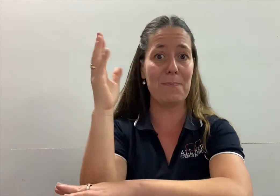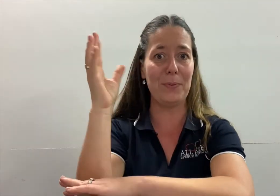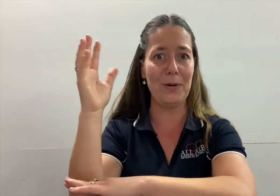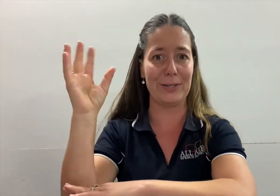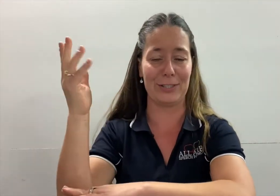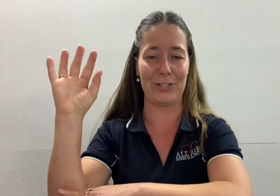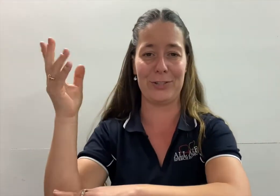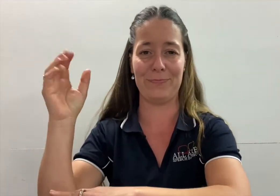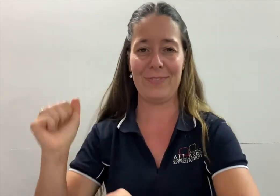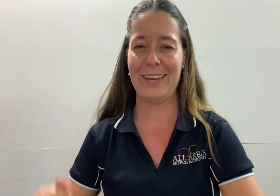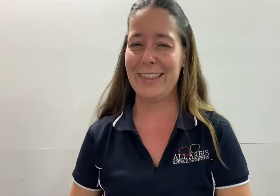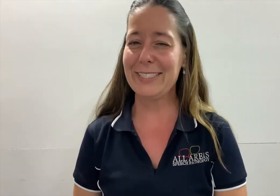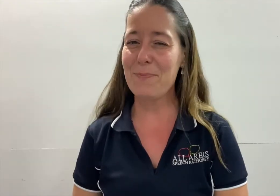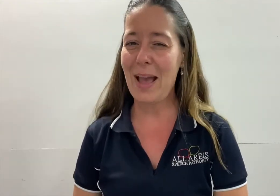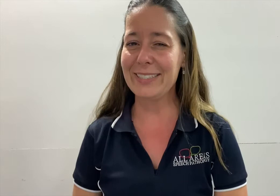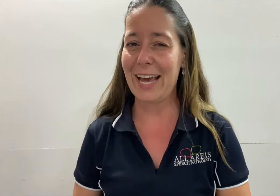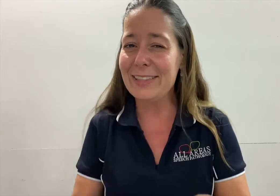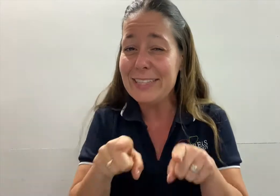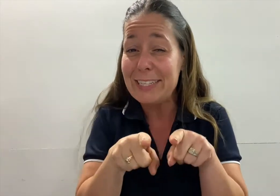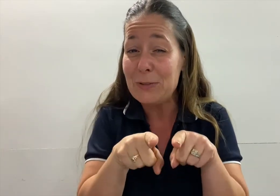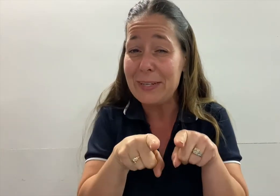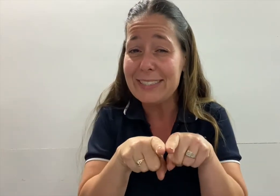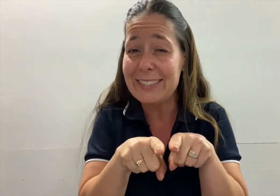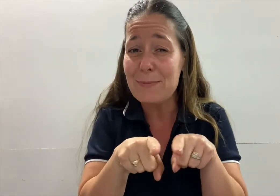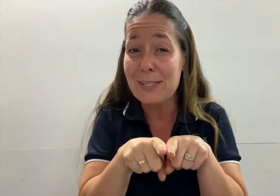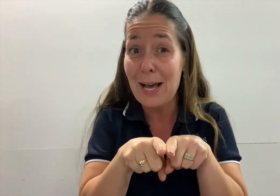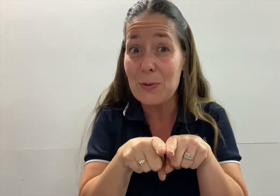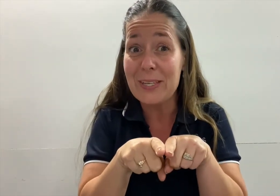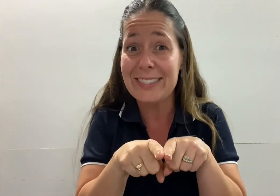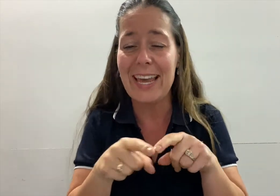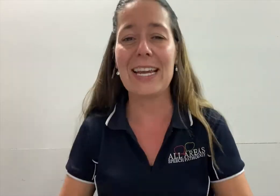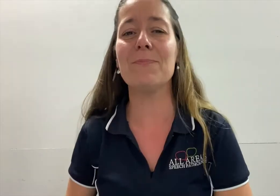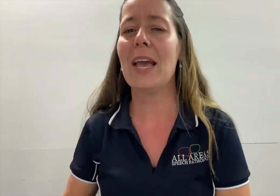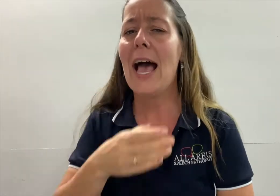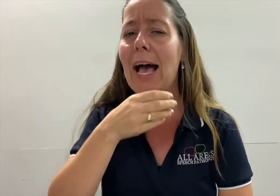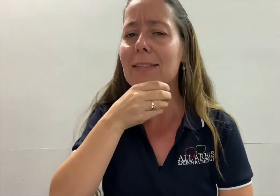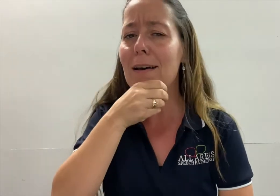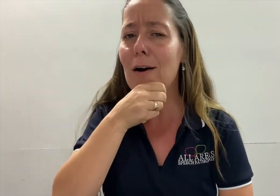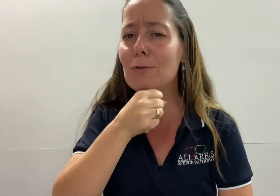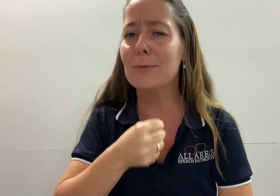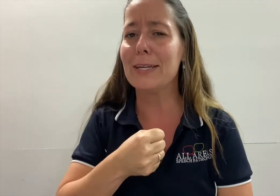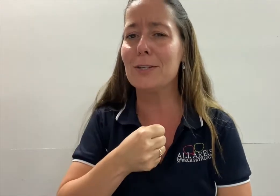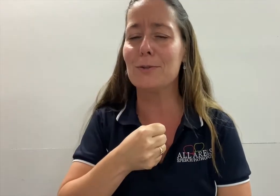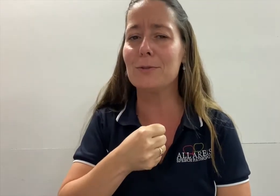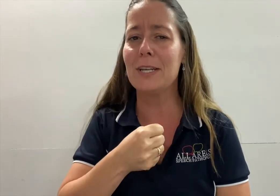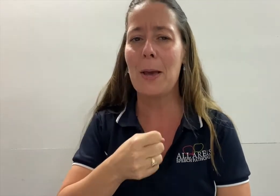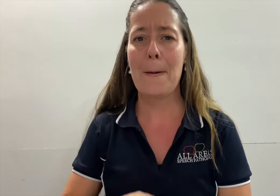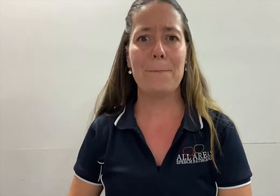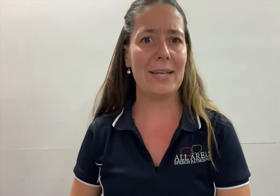Bush. This might sound a little bit similar or the same as Old MacDonald, but